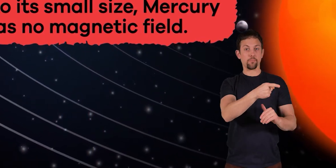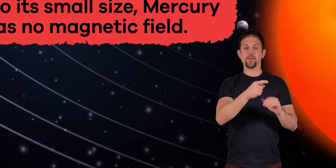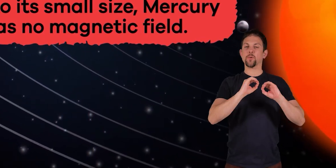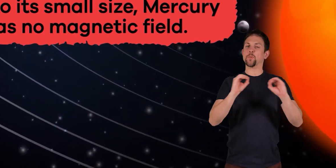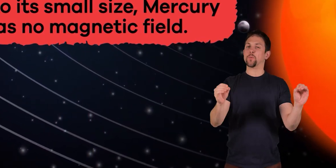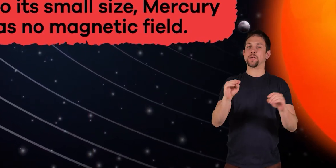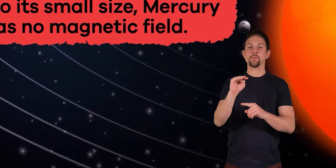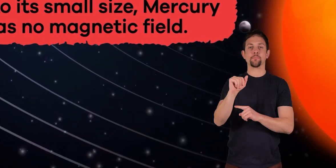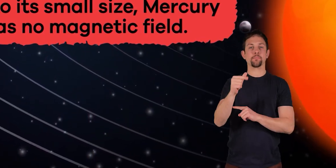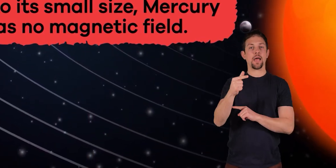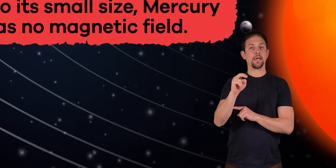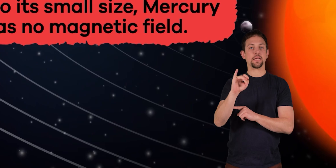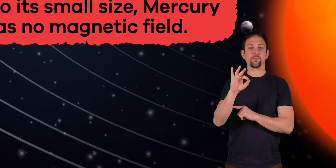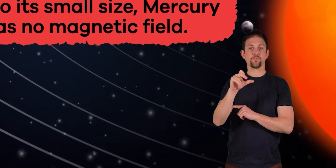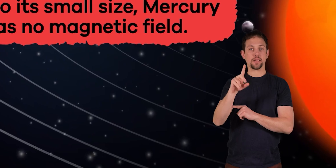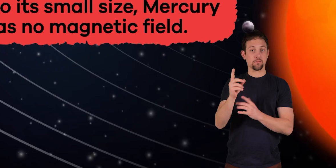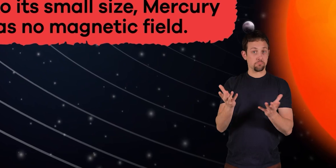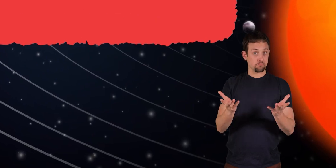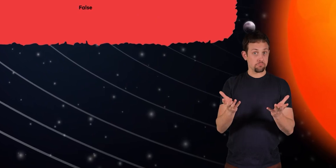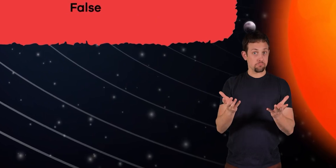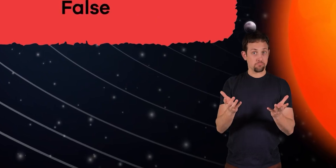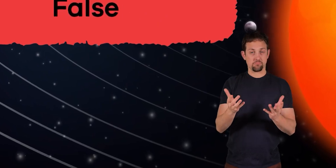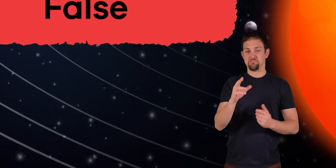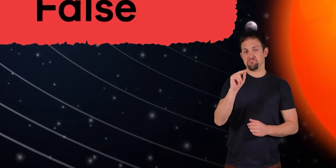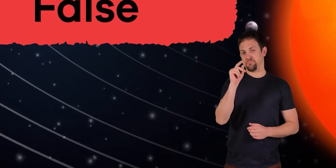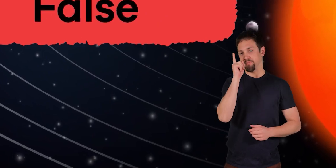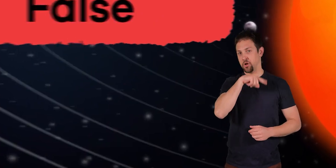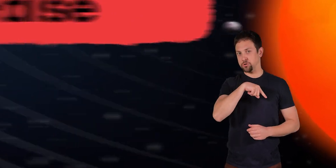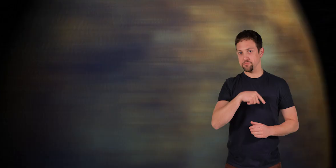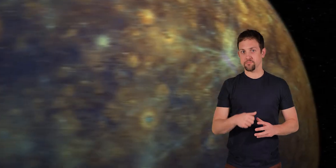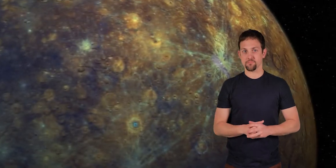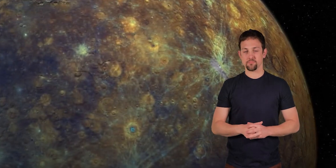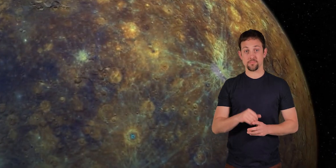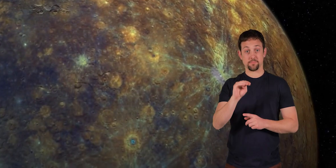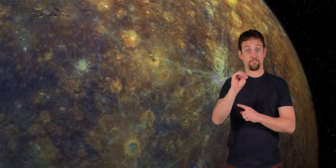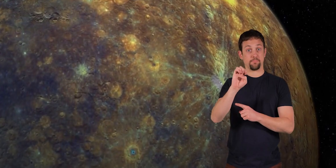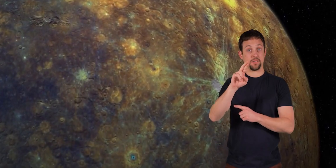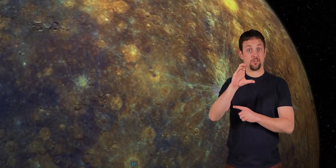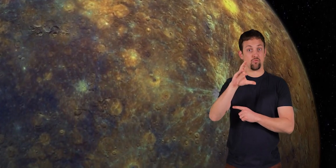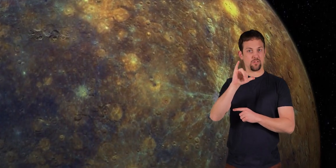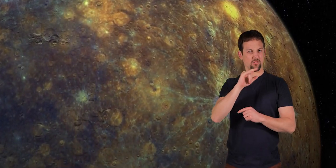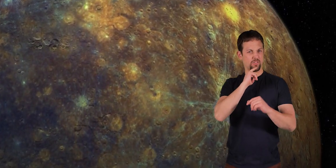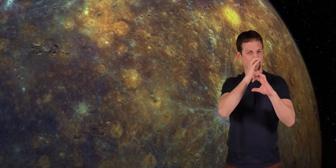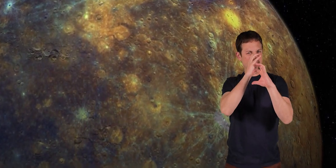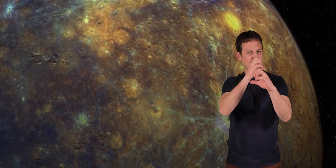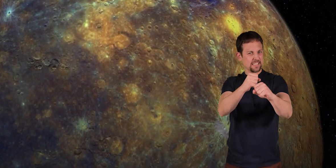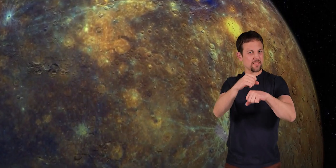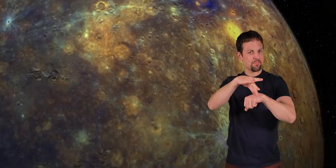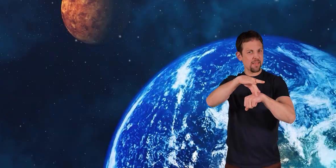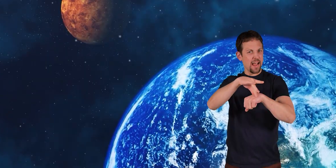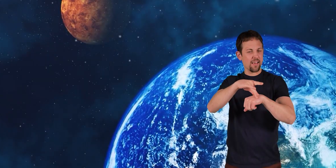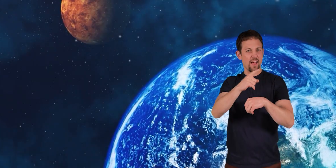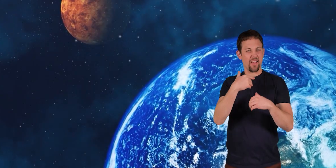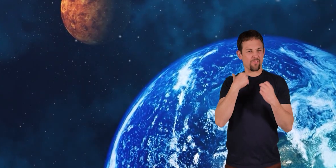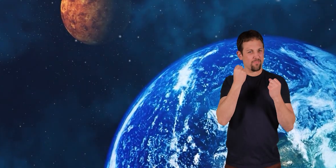has no magnetic field. False. Mercury is a fascinating planet with many unique